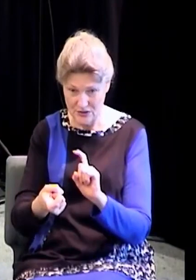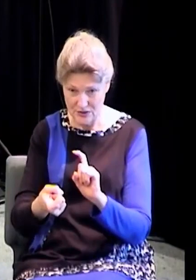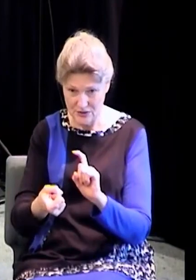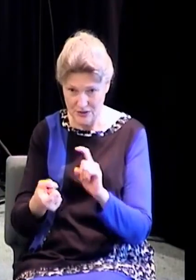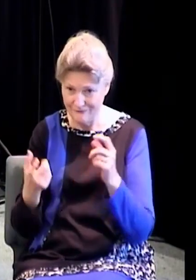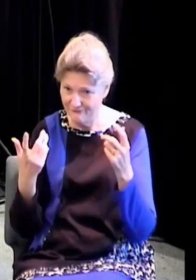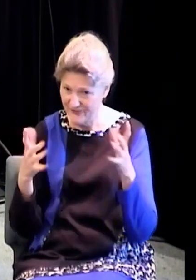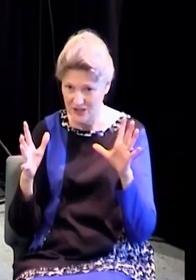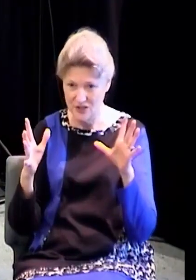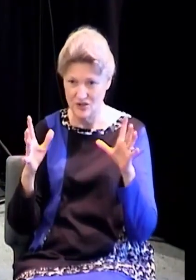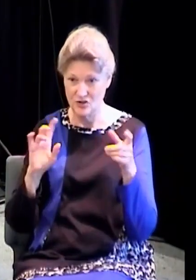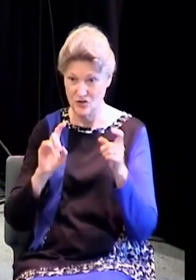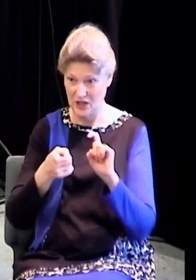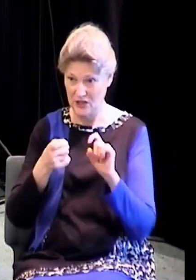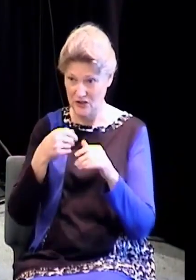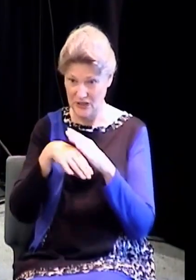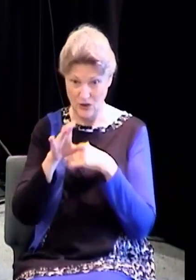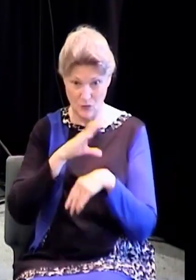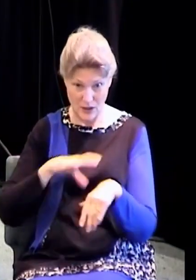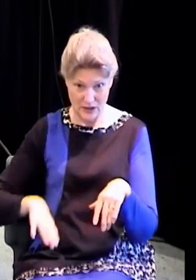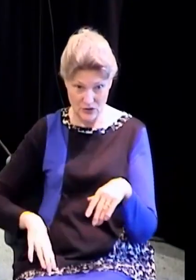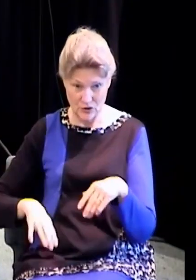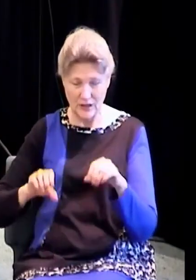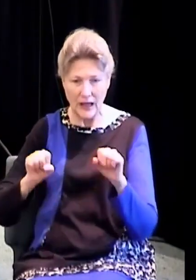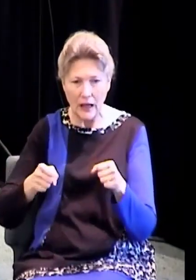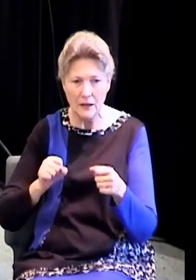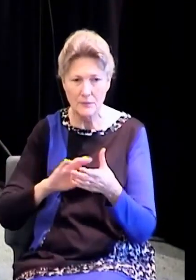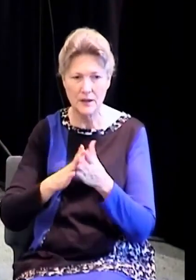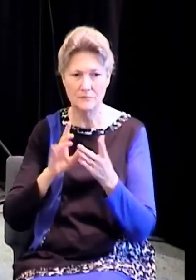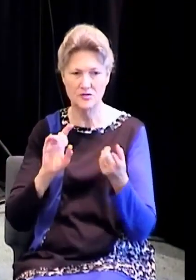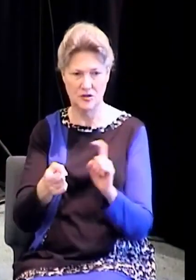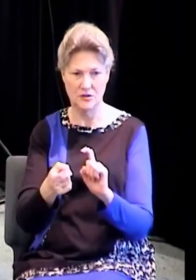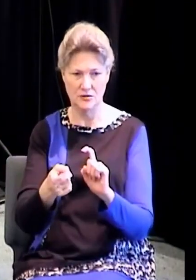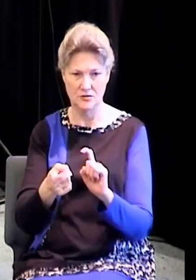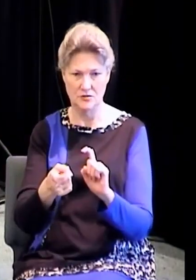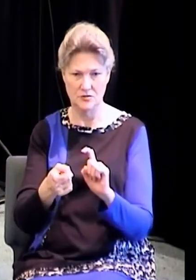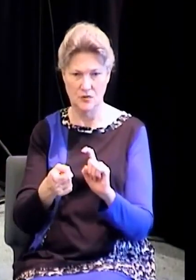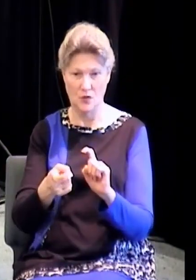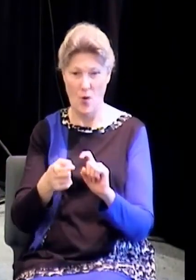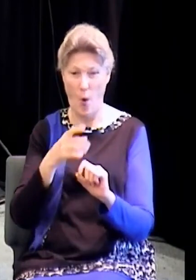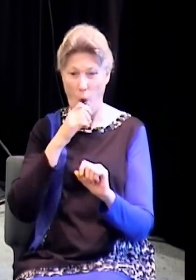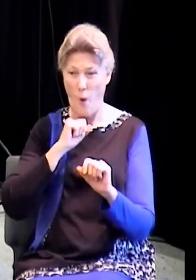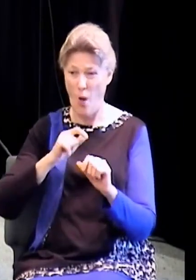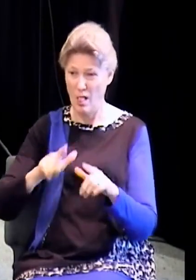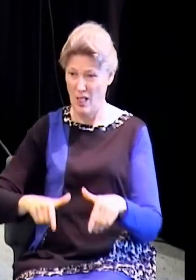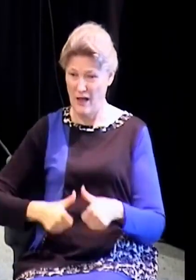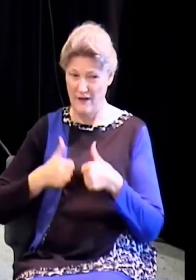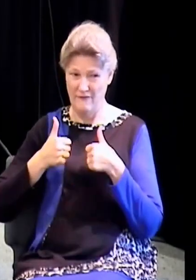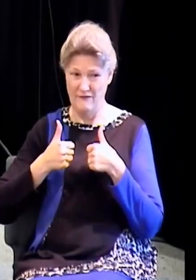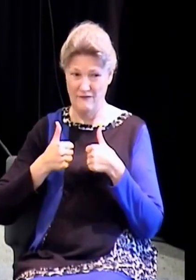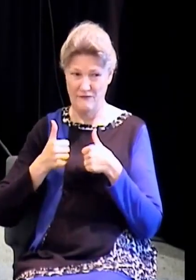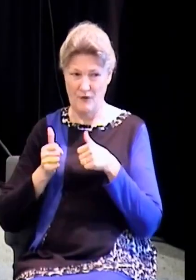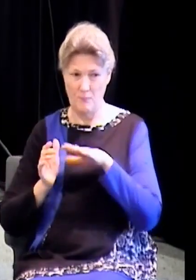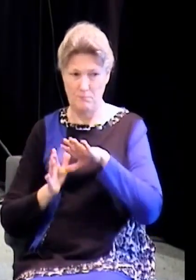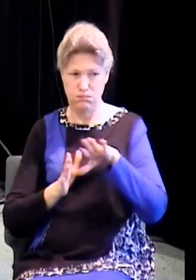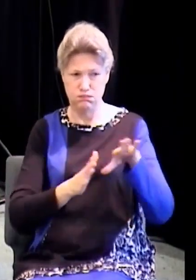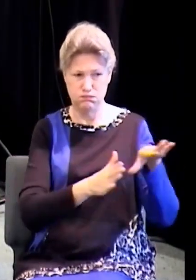be changed if we are in Christ. Old things are passed away. Behold, all things are made new.